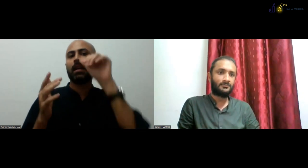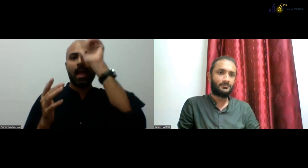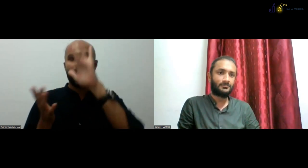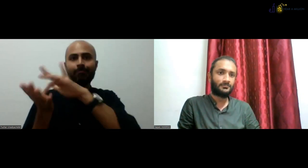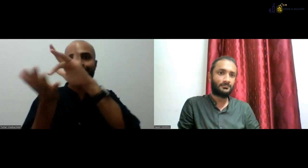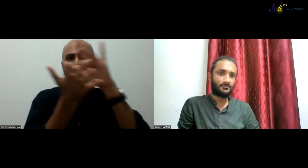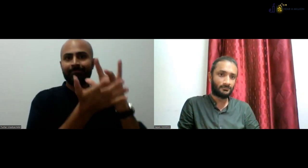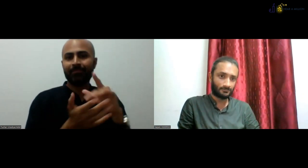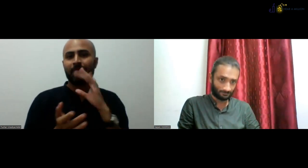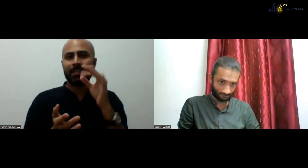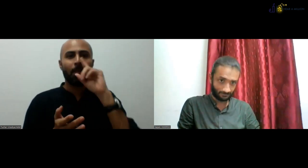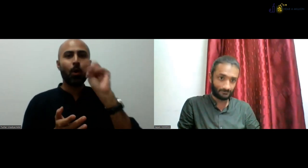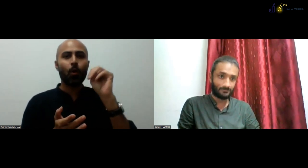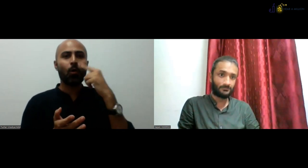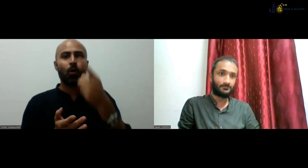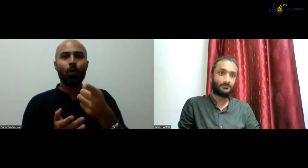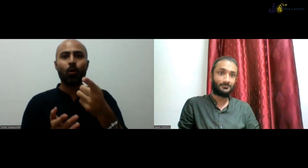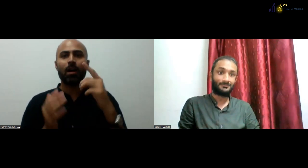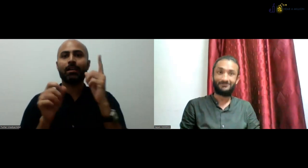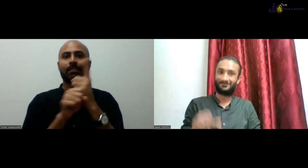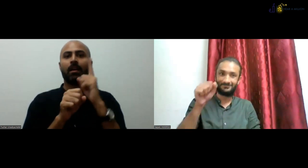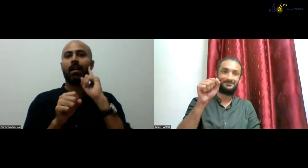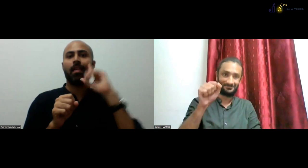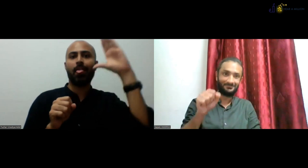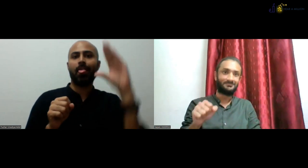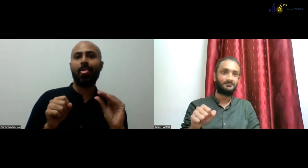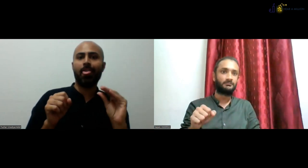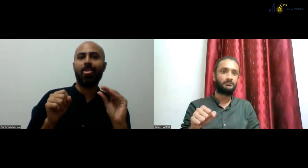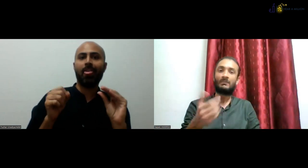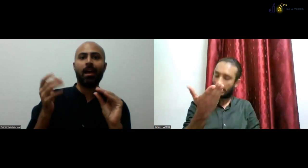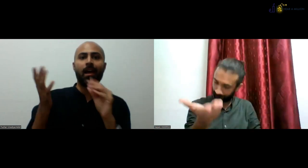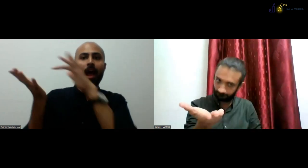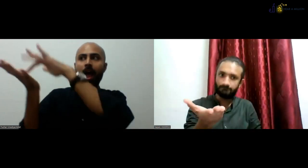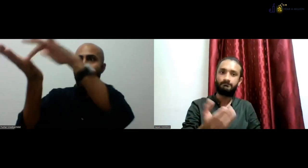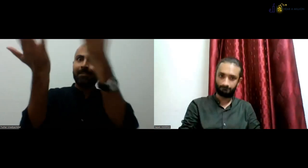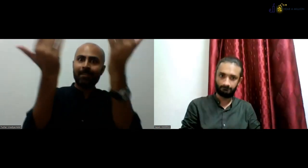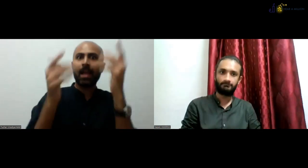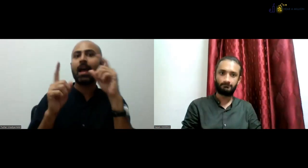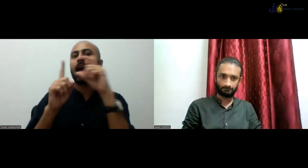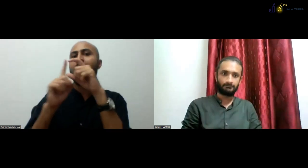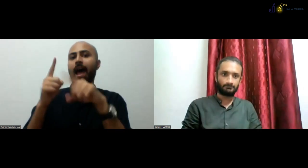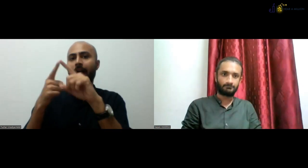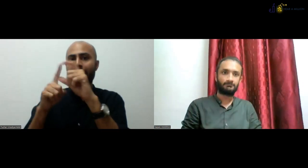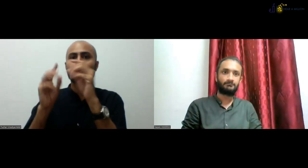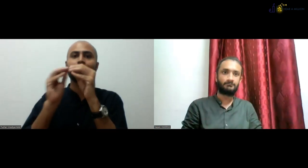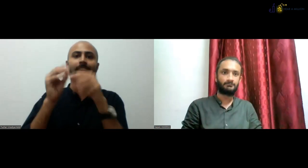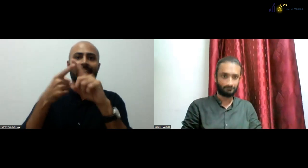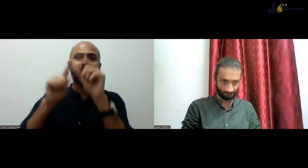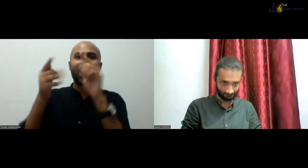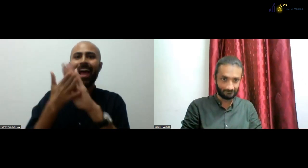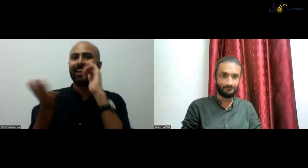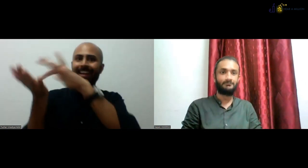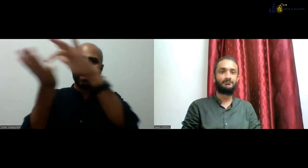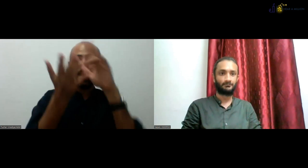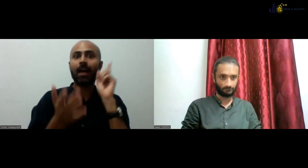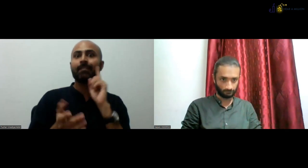graduated from the DTISL course, and like what Monica has mentioned, there are less deaf teachers and people are saying that